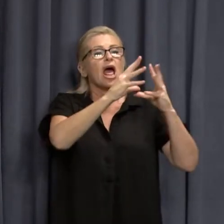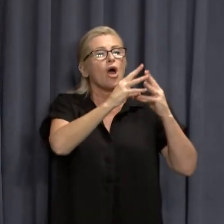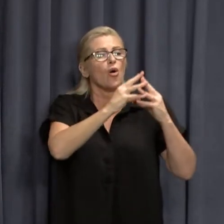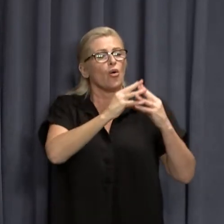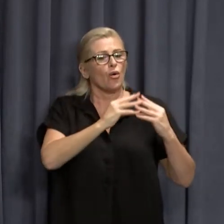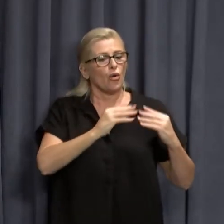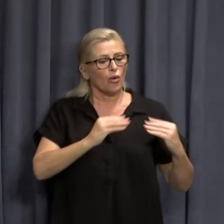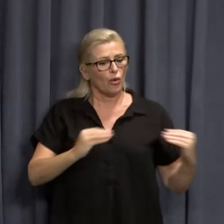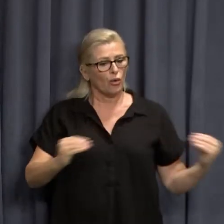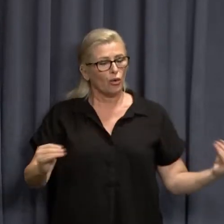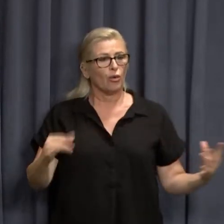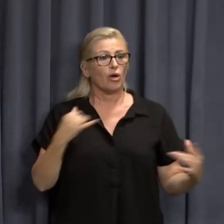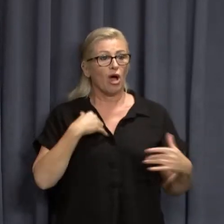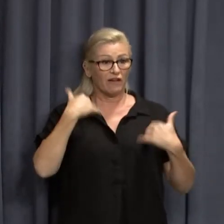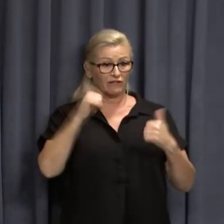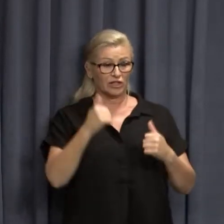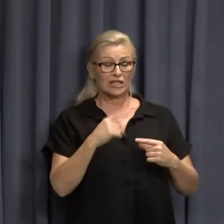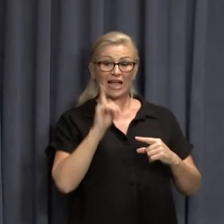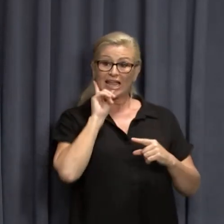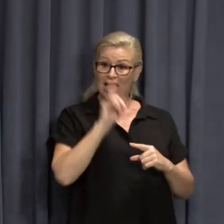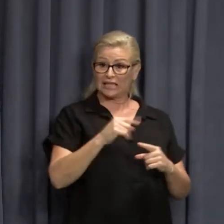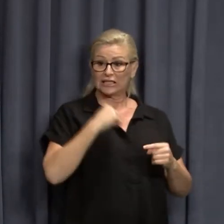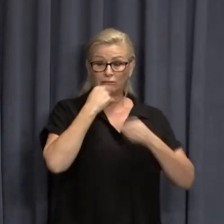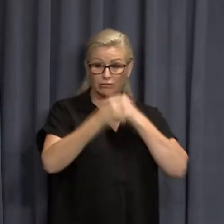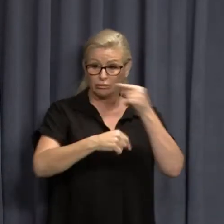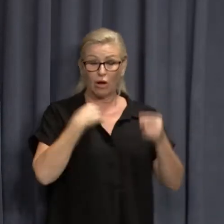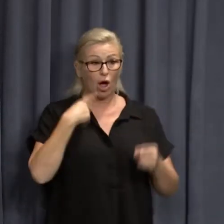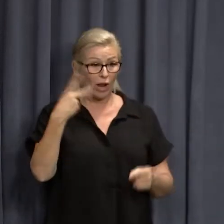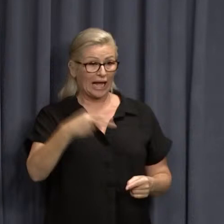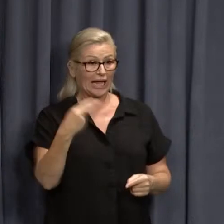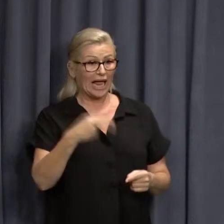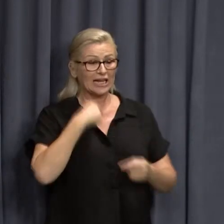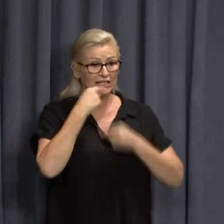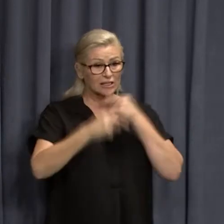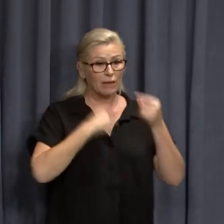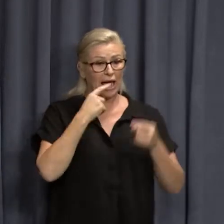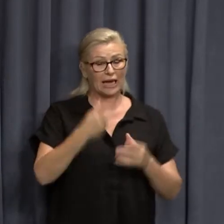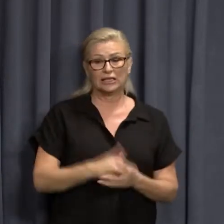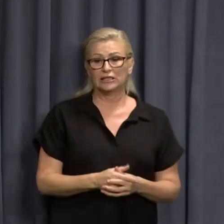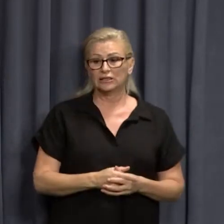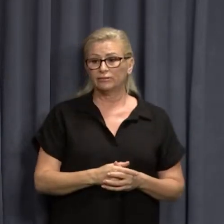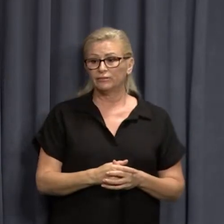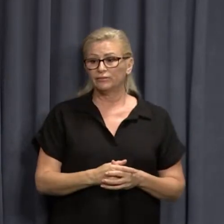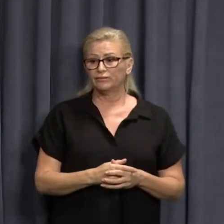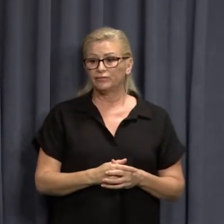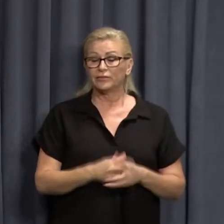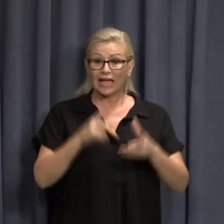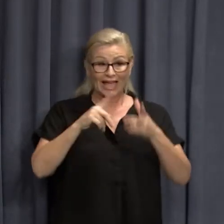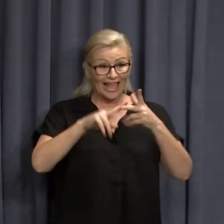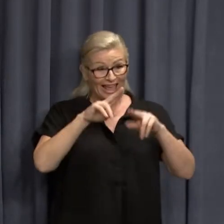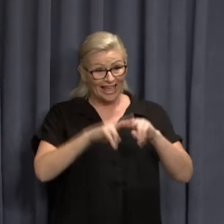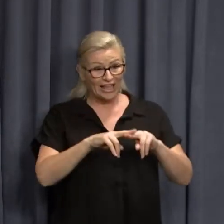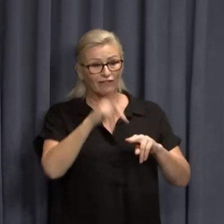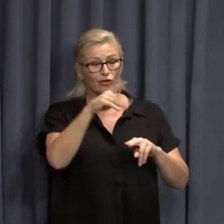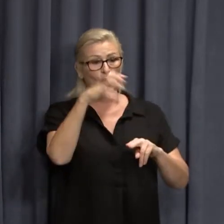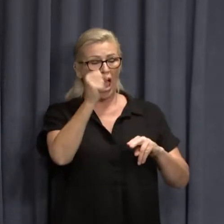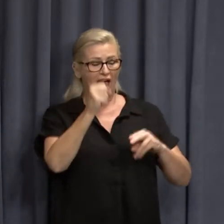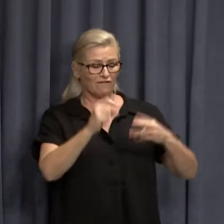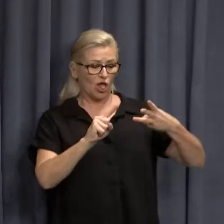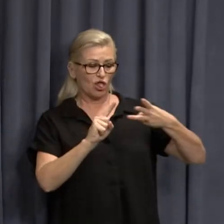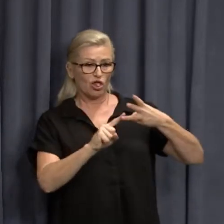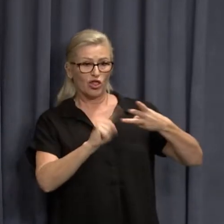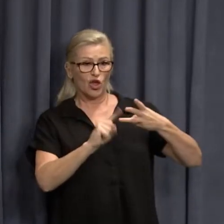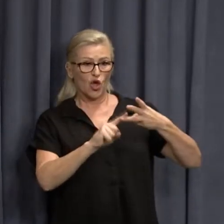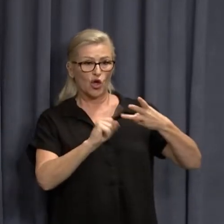the advice we have, and I went through it with you yesterday, I'll go through it again with you now, is that if you have a third dose,